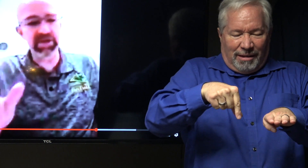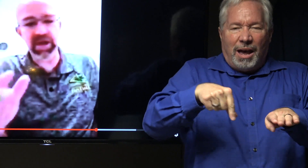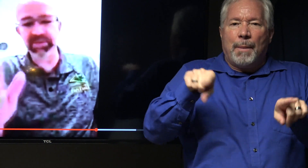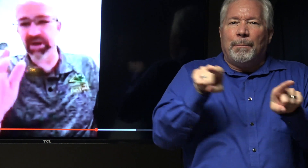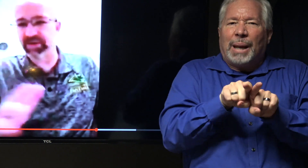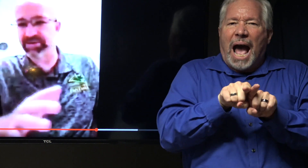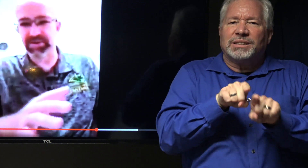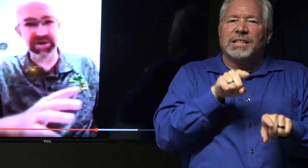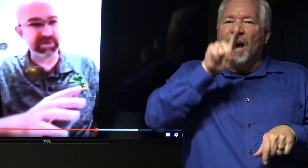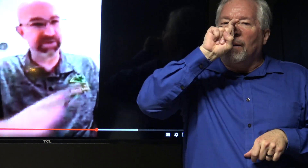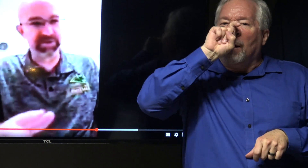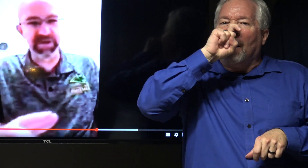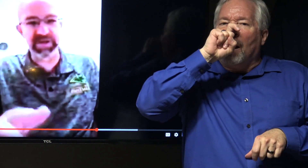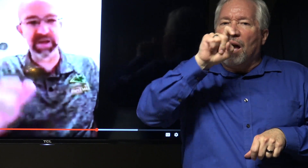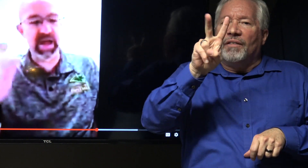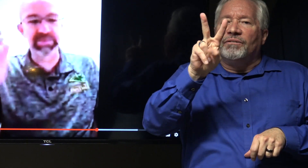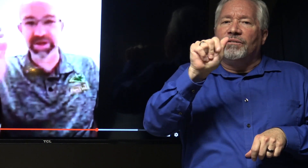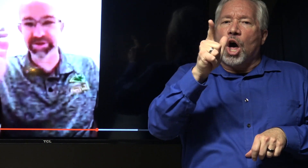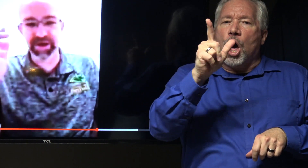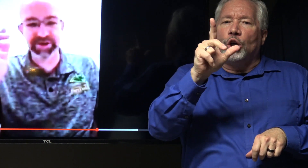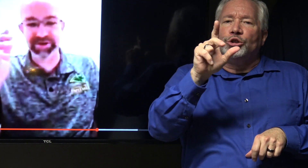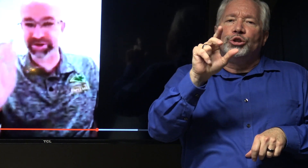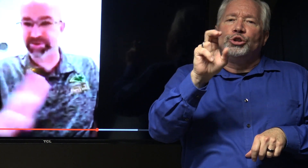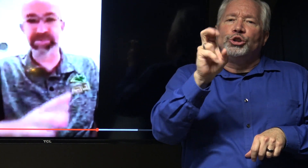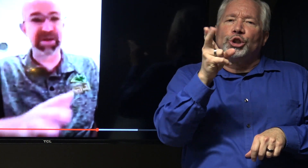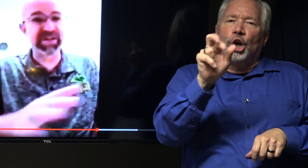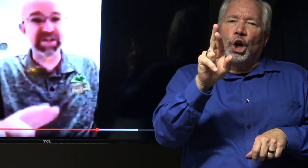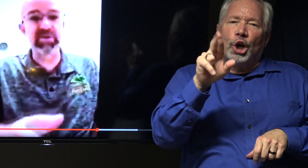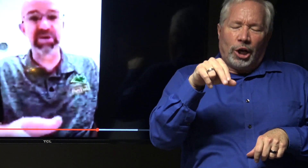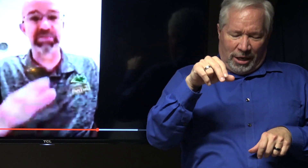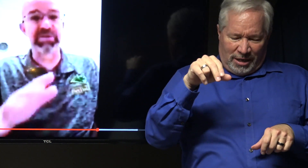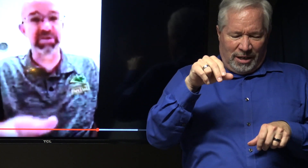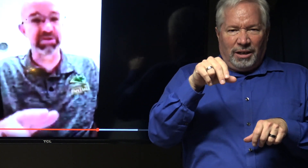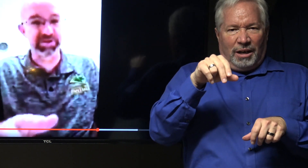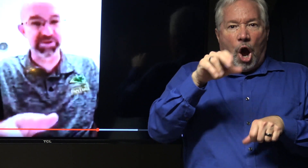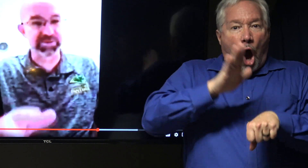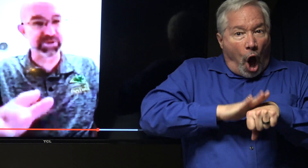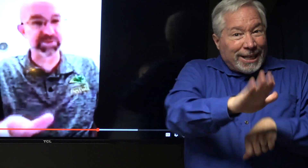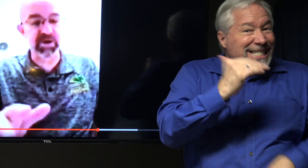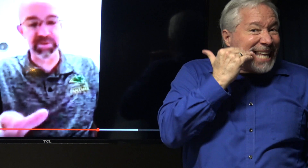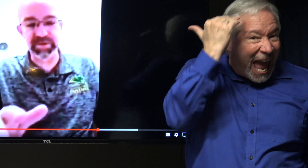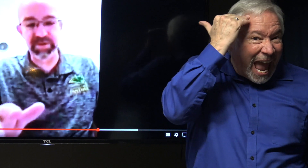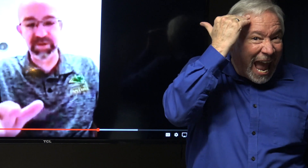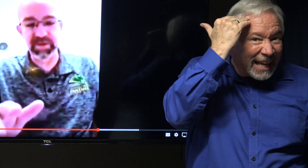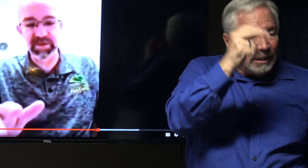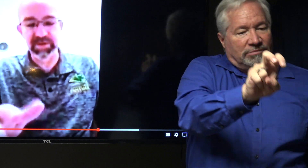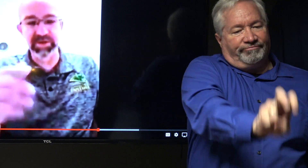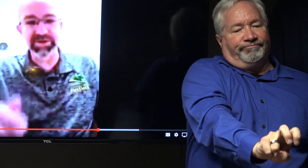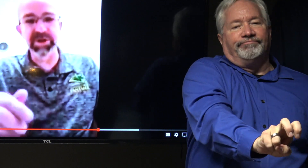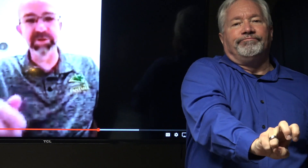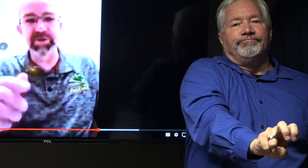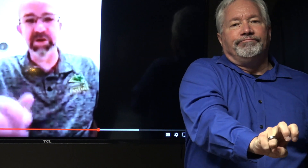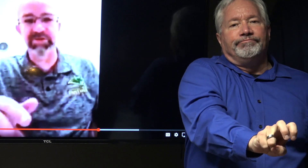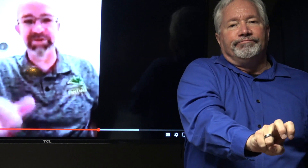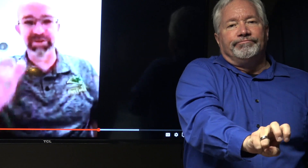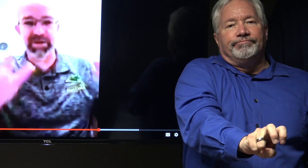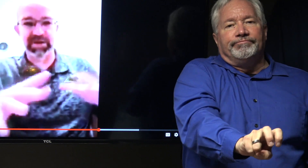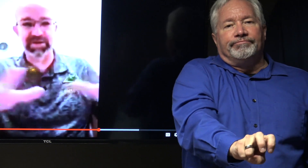And I'm not trying to make fun. I'm not trying to disrespect anyone in political leadership at this moment. Those that know me know how I feel